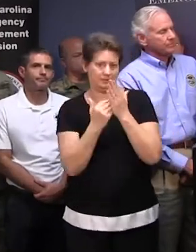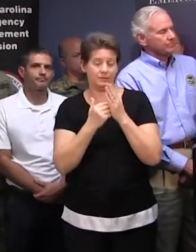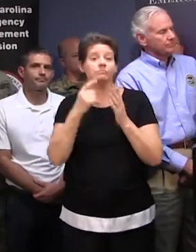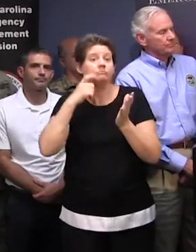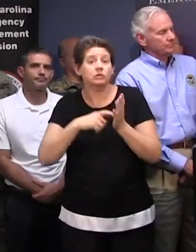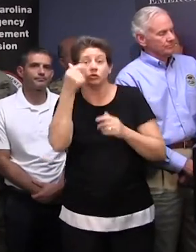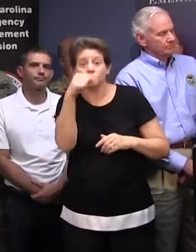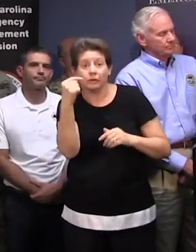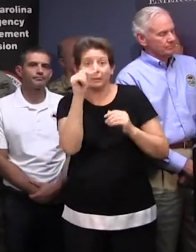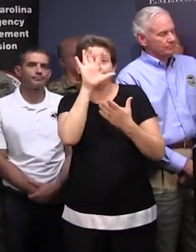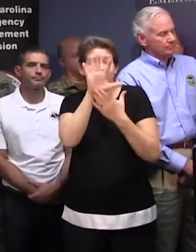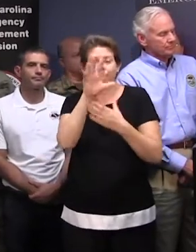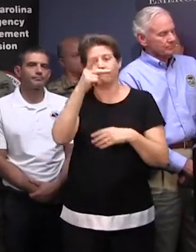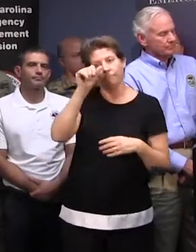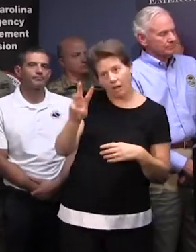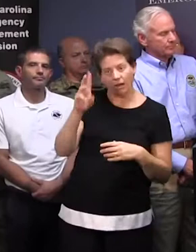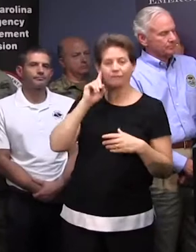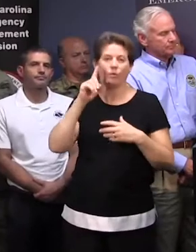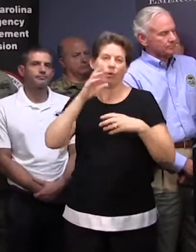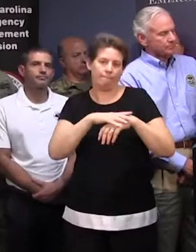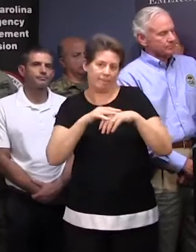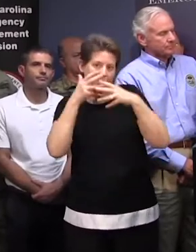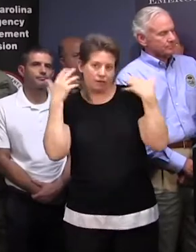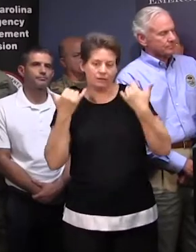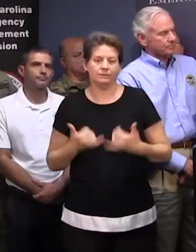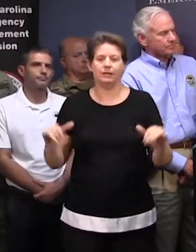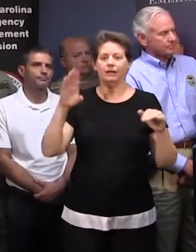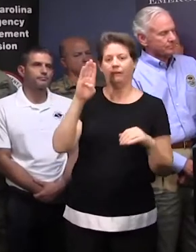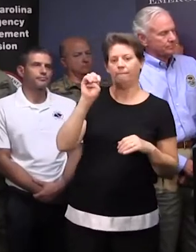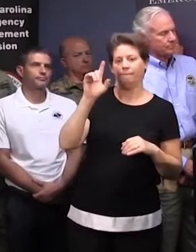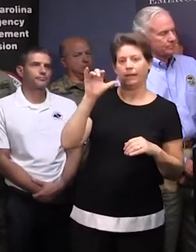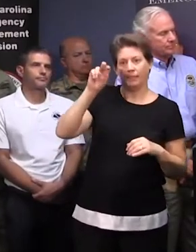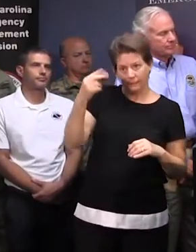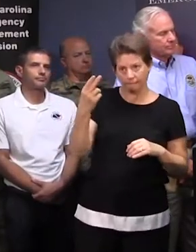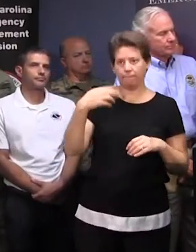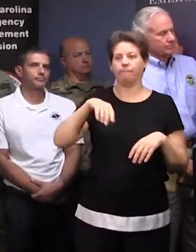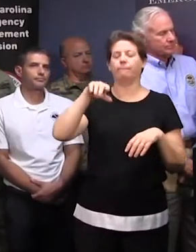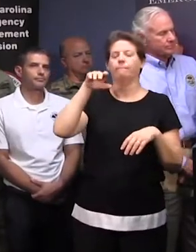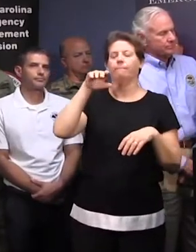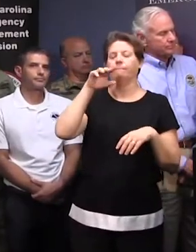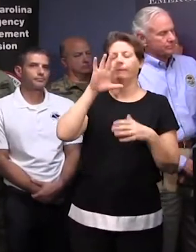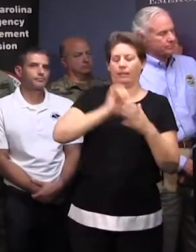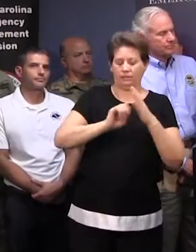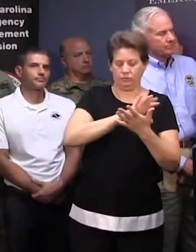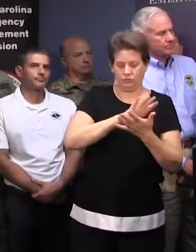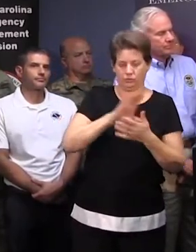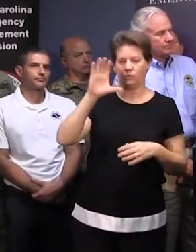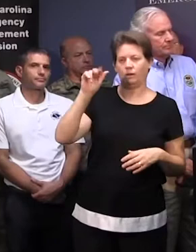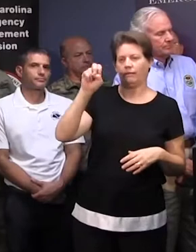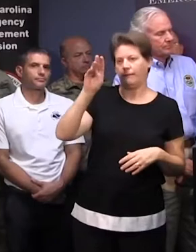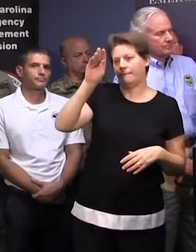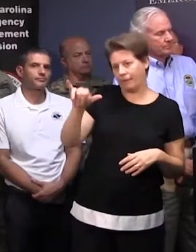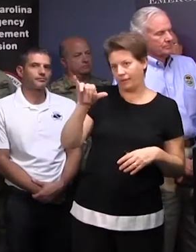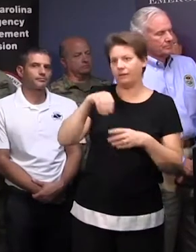green paws for pet-friendly shelters. We still have Blenheim Elementary and Middle School in Marlboro, Cane Bay High School in